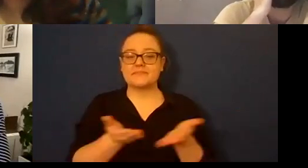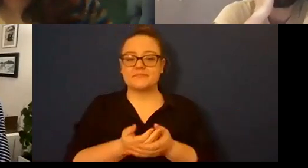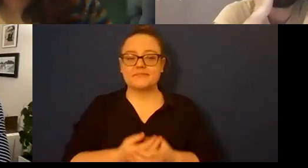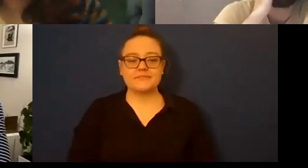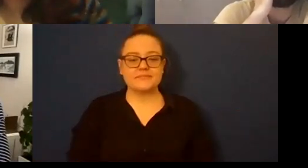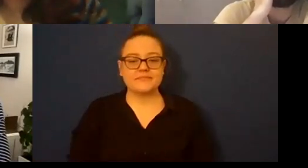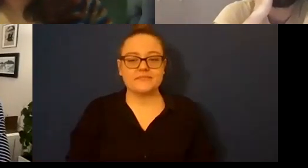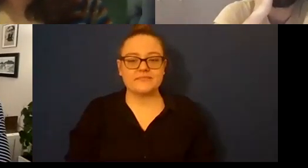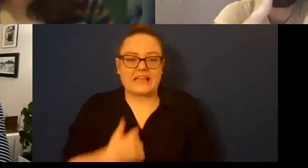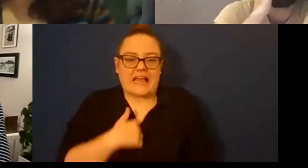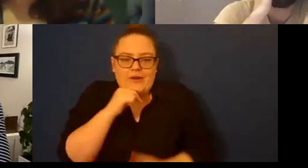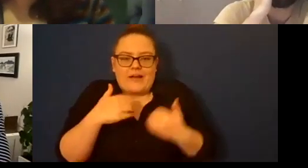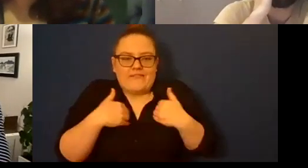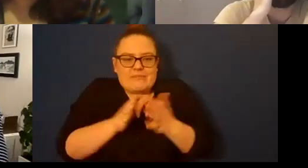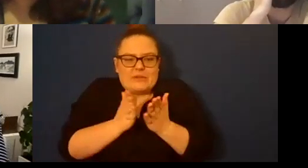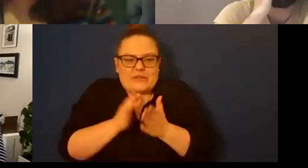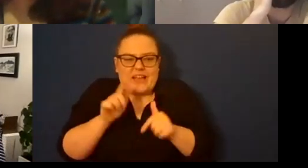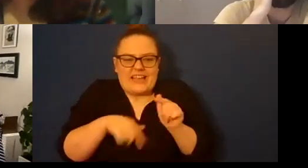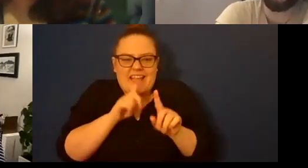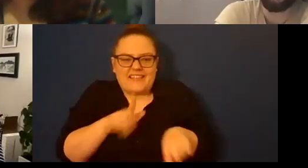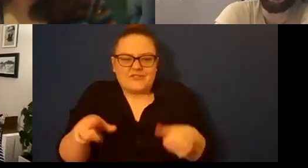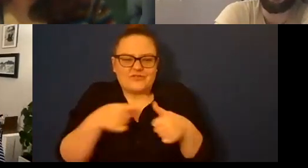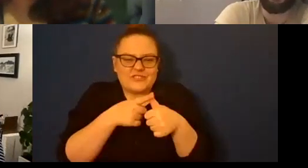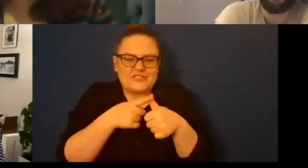I don't have a book so I can't answer that question